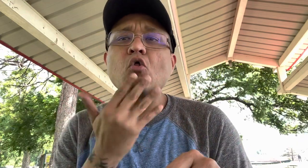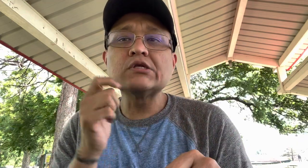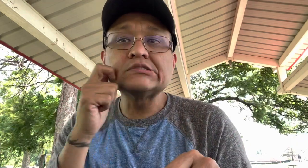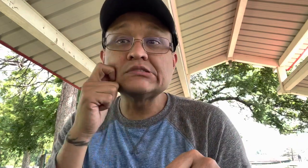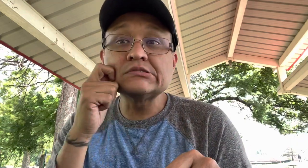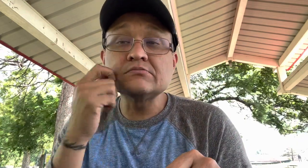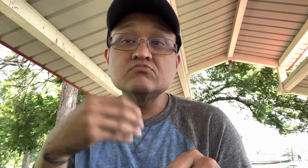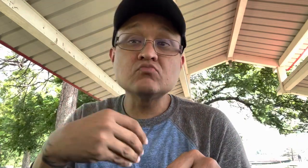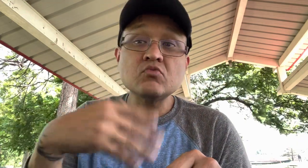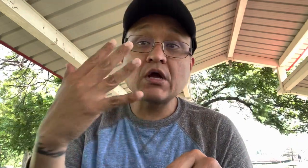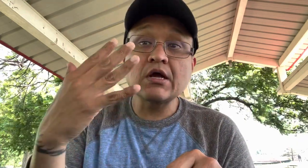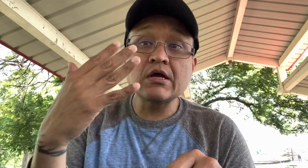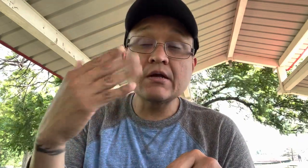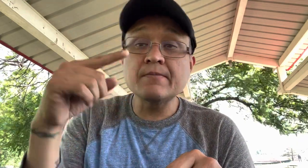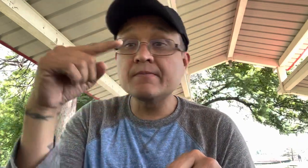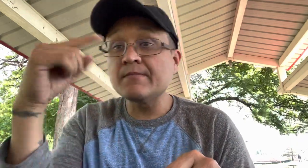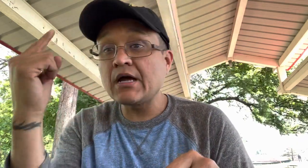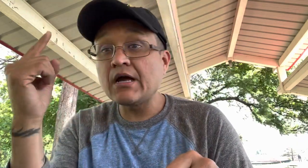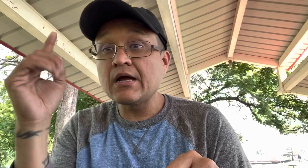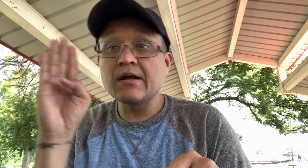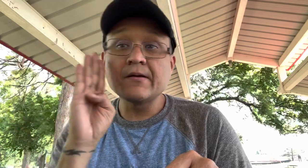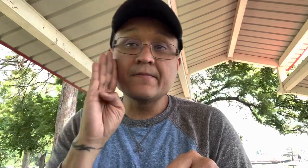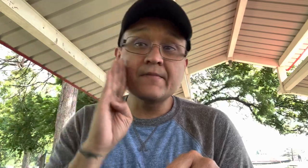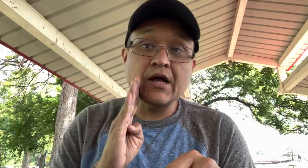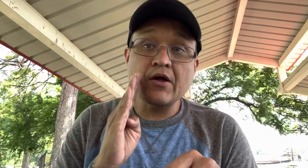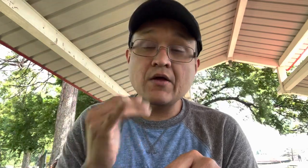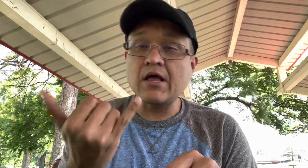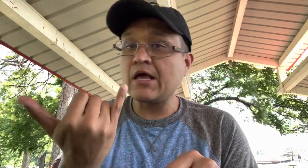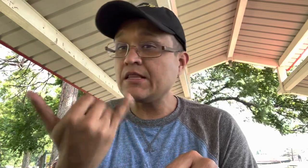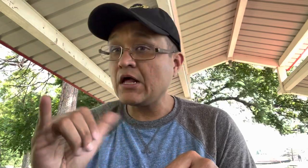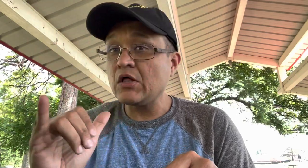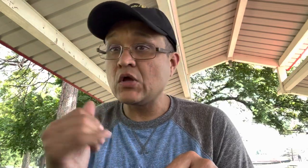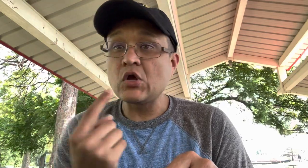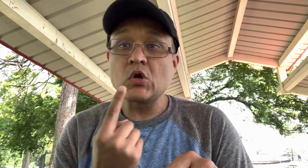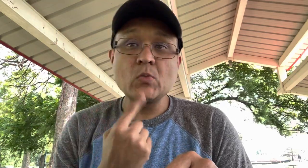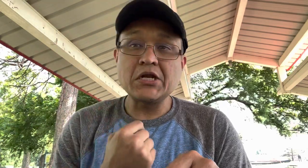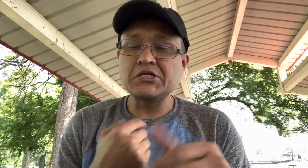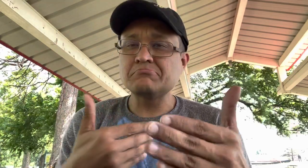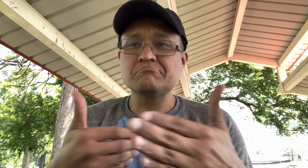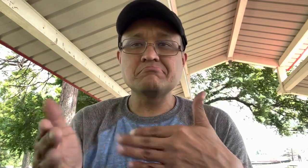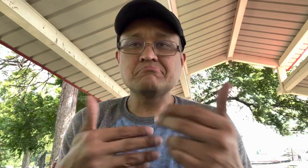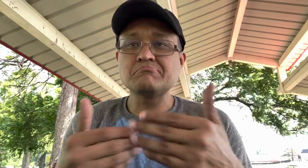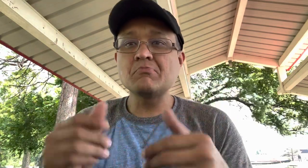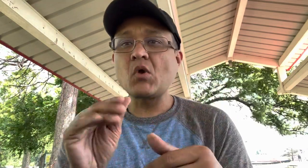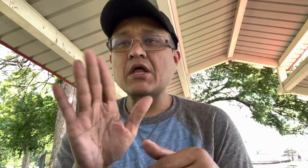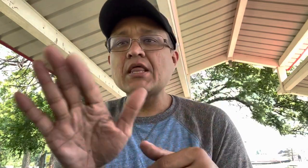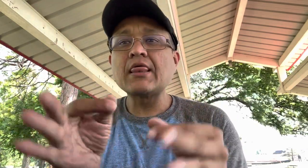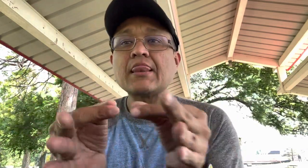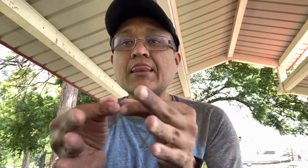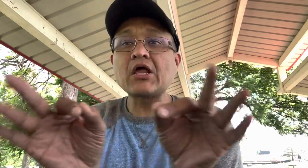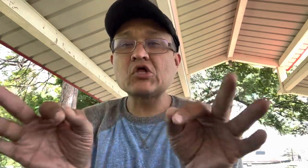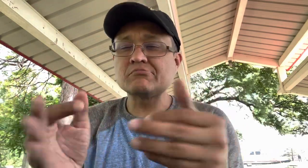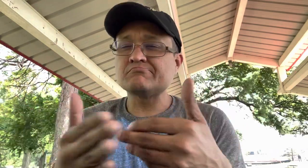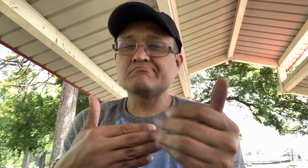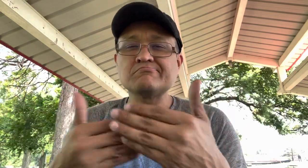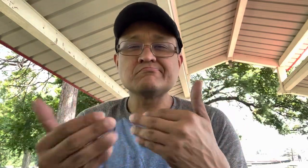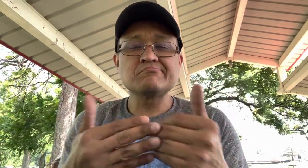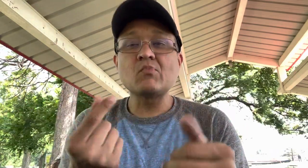it doesn't matter it color of skin white black brown yellow red it doesn't matter whatever language